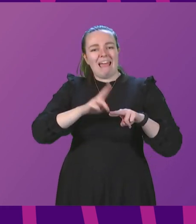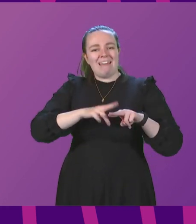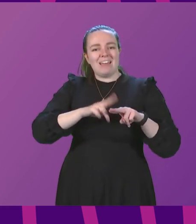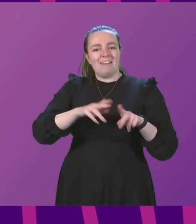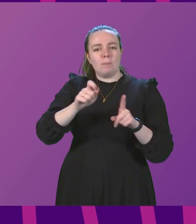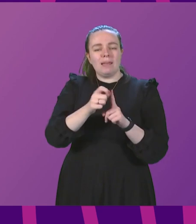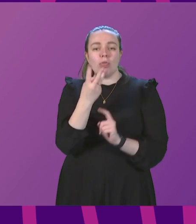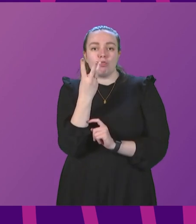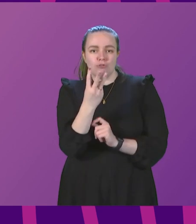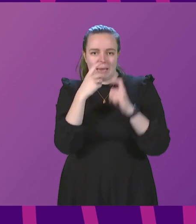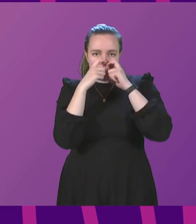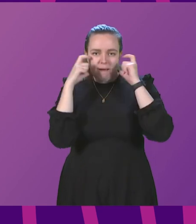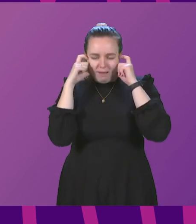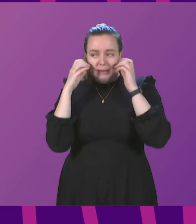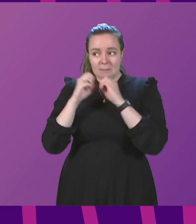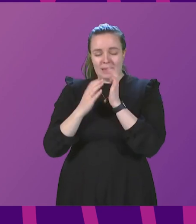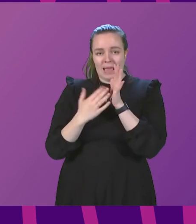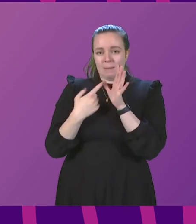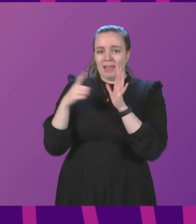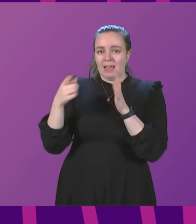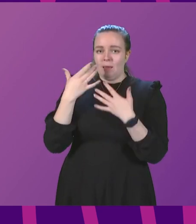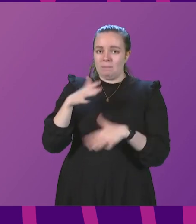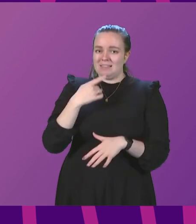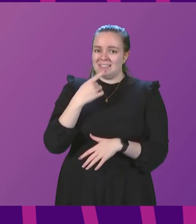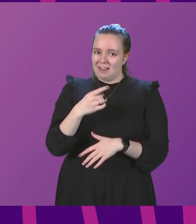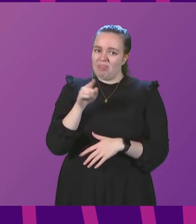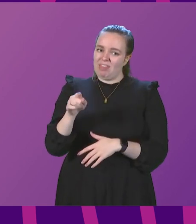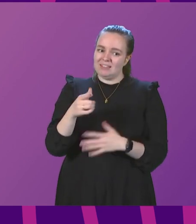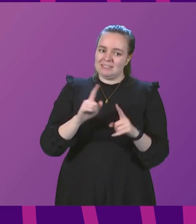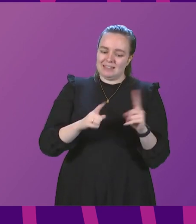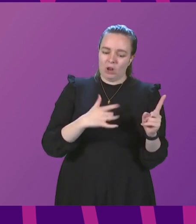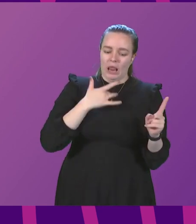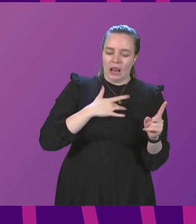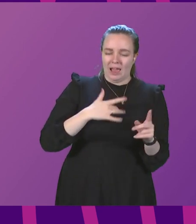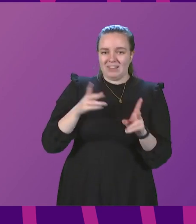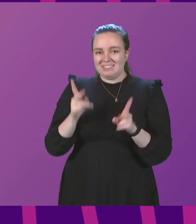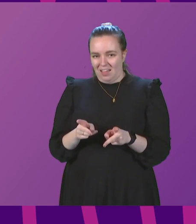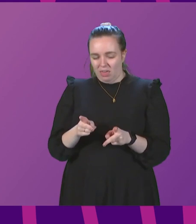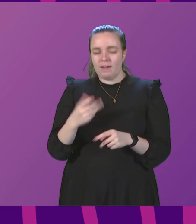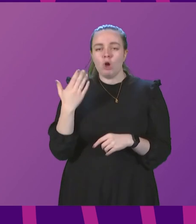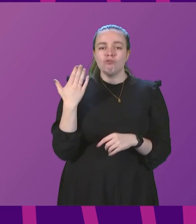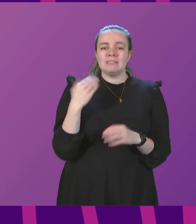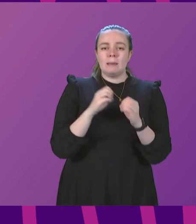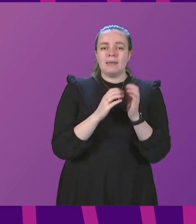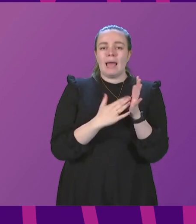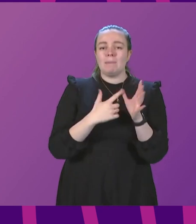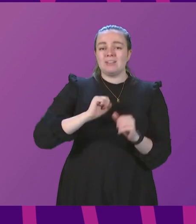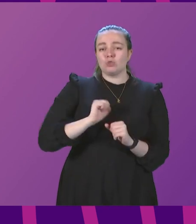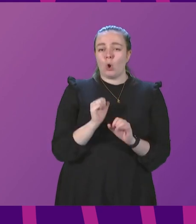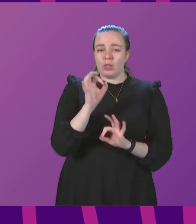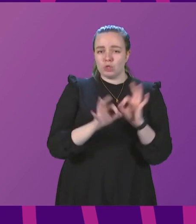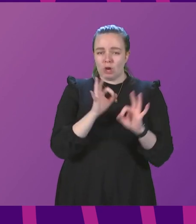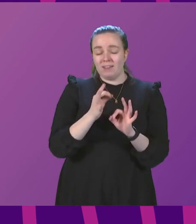masks, which the BMA has described as a matter of life and death. In a recent BMA Scotland survey, only